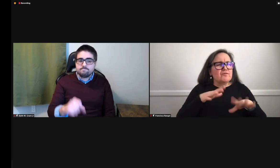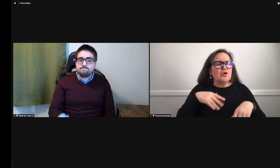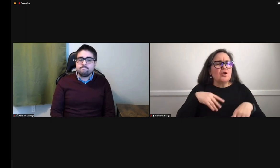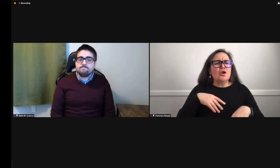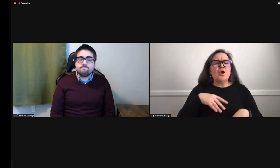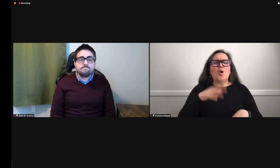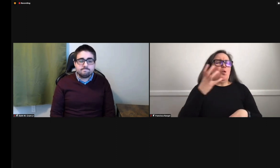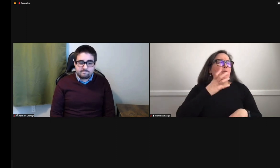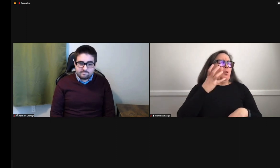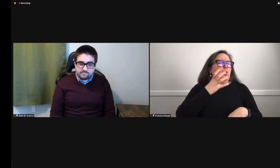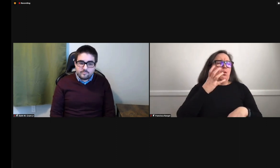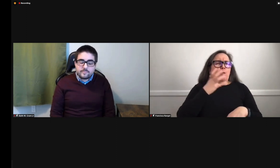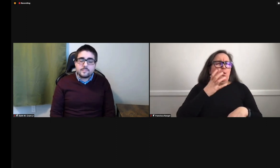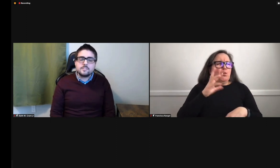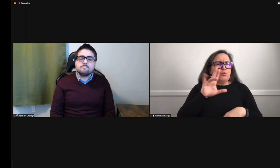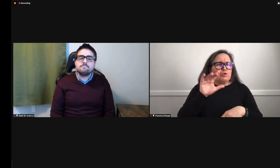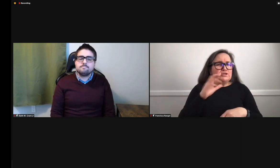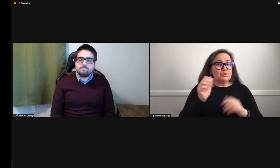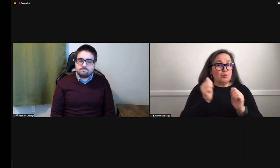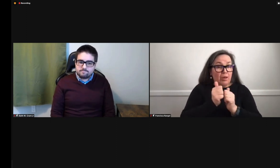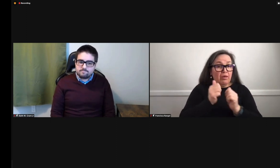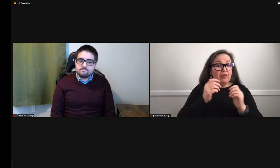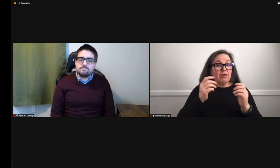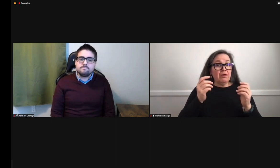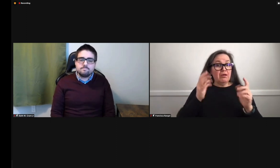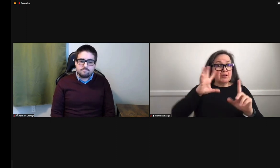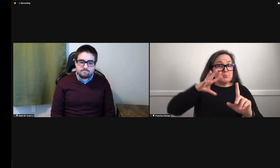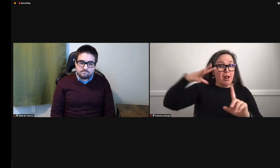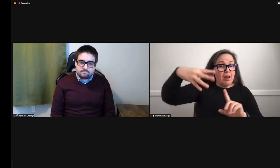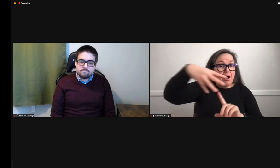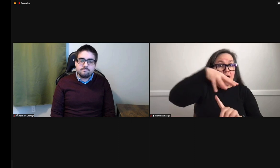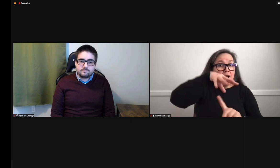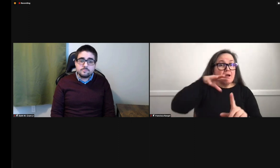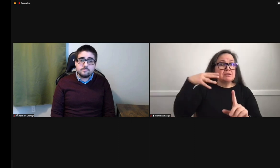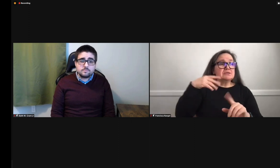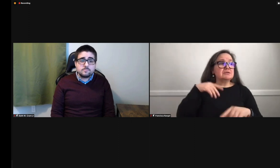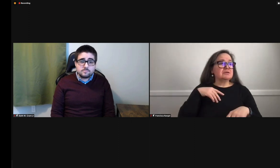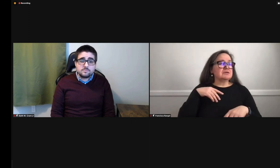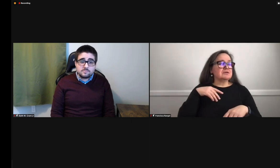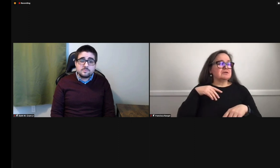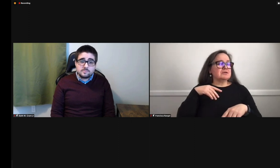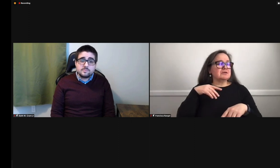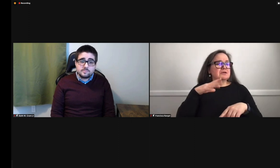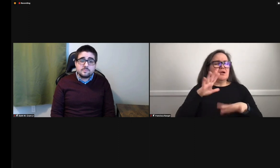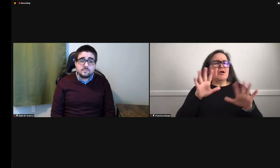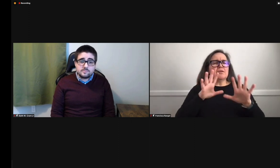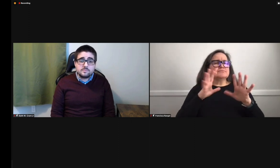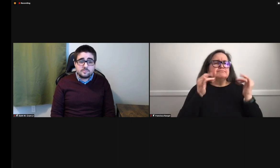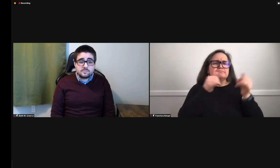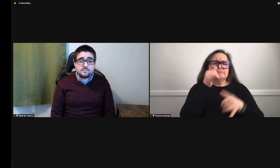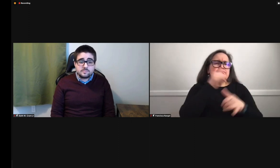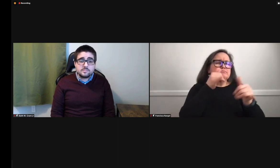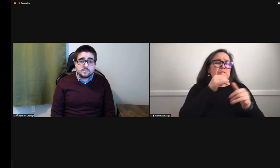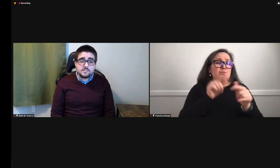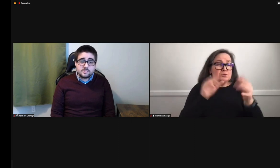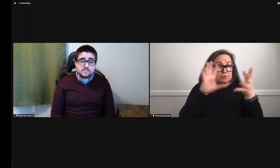in language, that are within the context of the Deaf community and Deaf culture and that share and we spotlight different cultures and